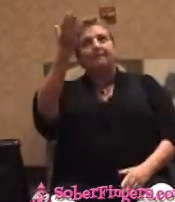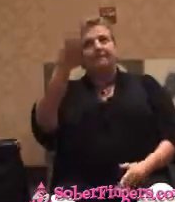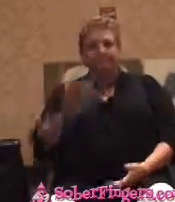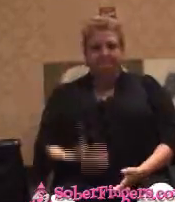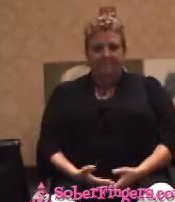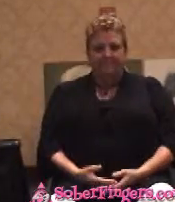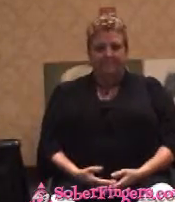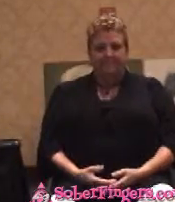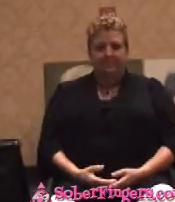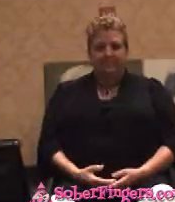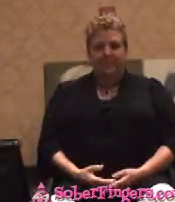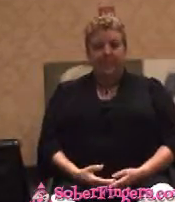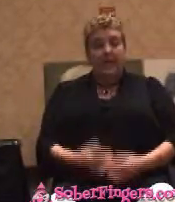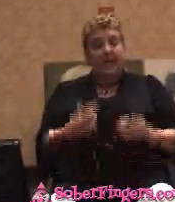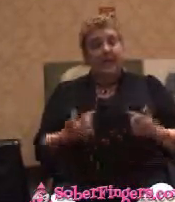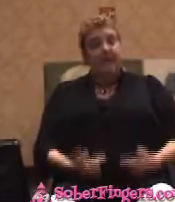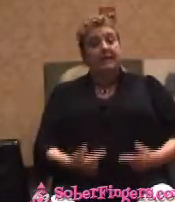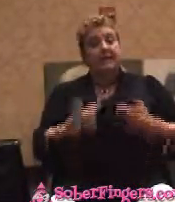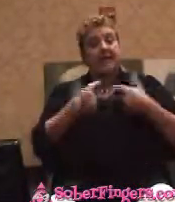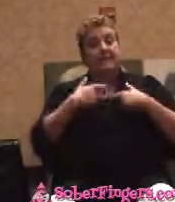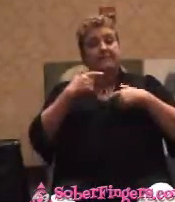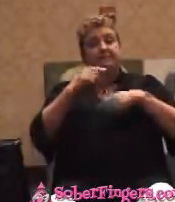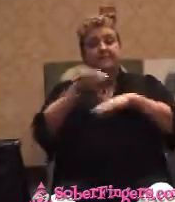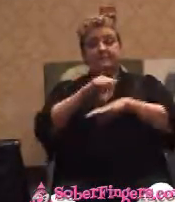And life is designed to help us find this God.